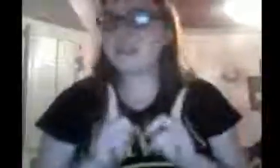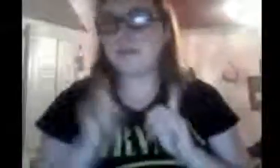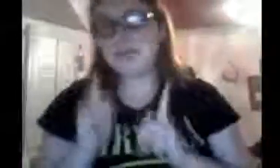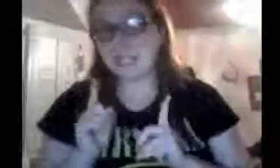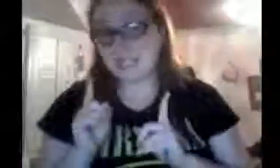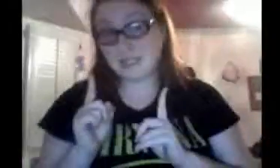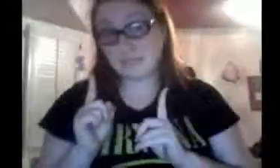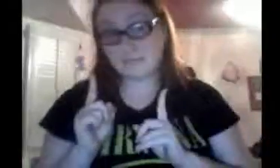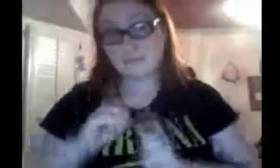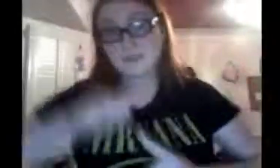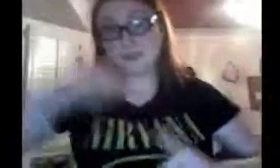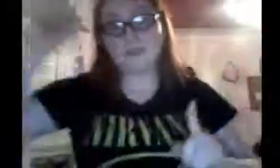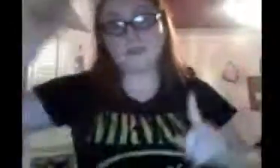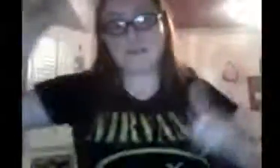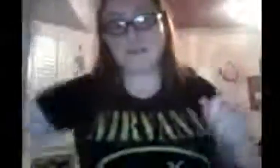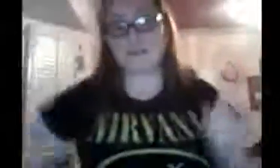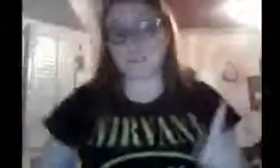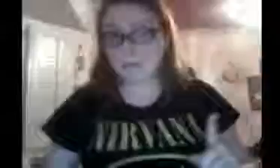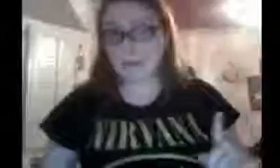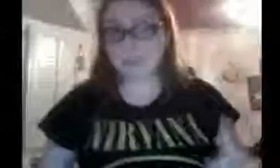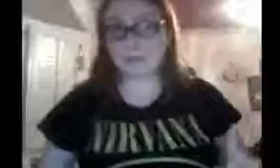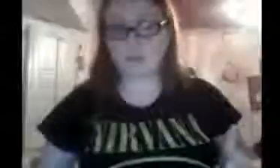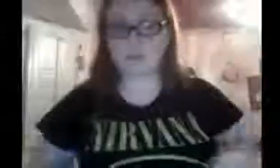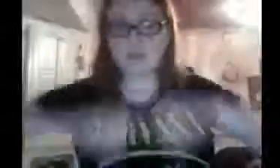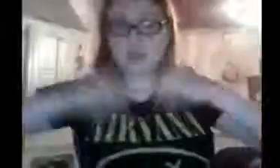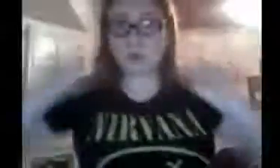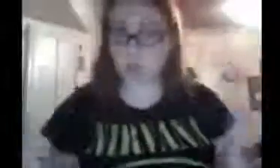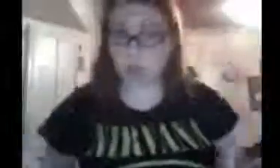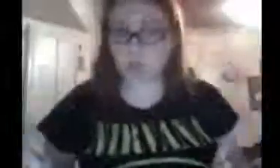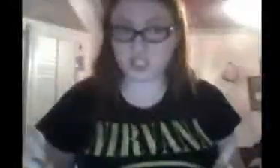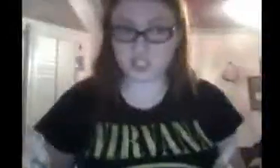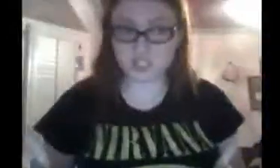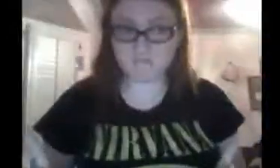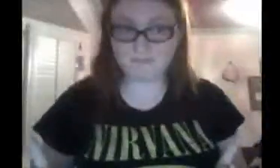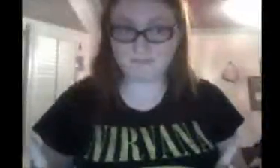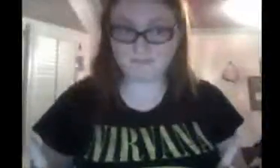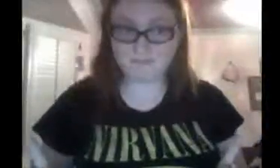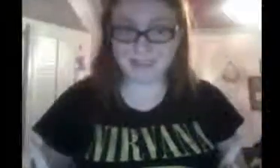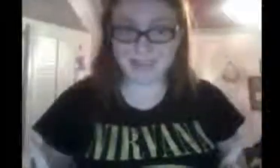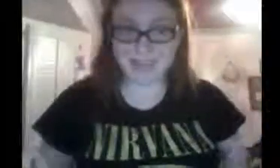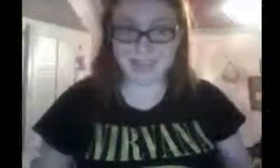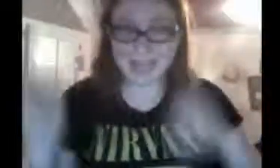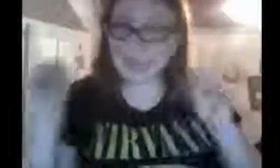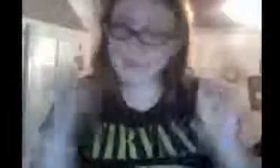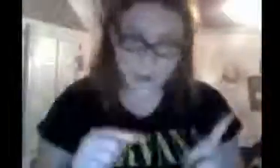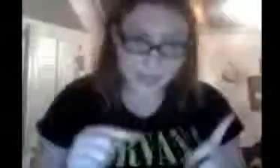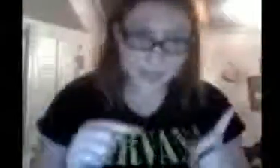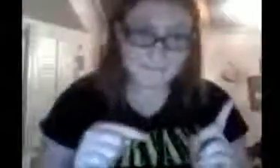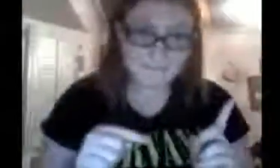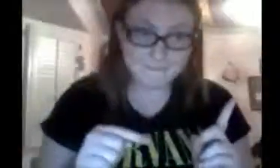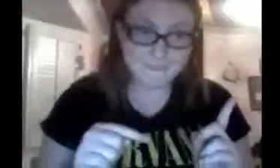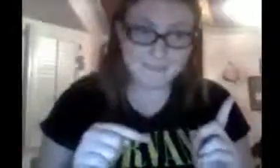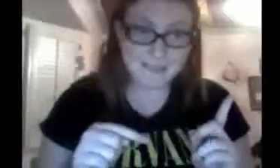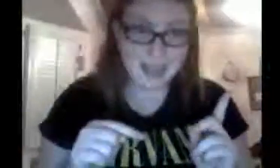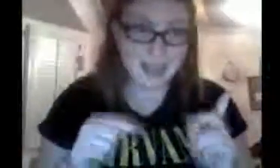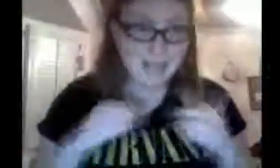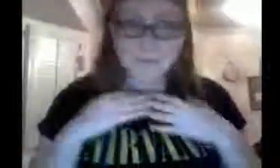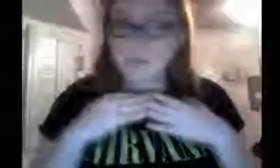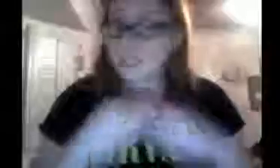thinking, the premise is... Kim Possible is going to college in California. But,